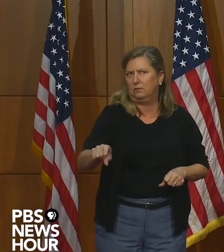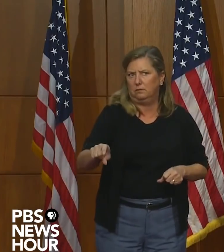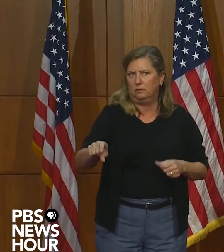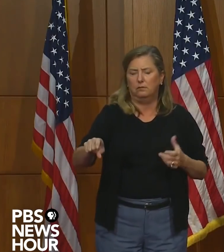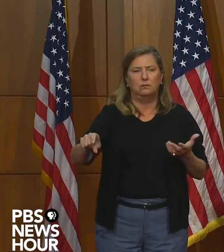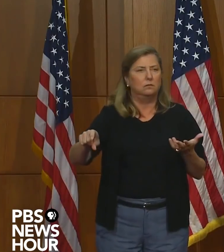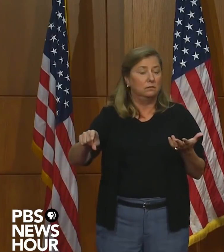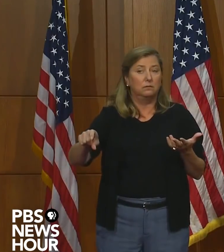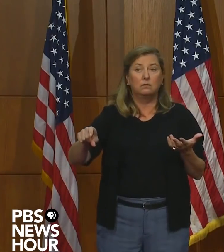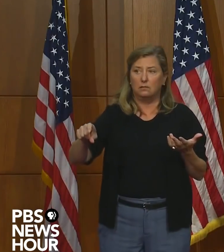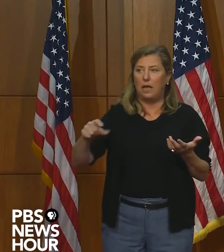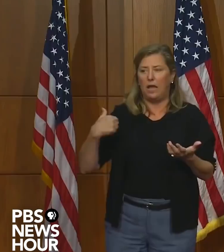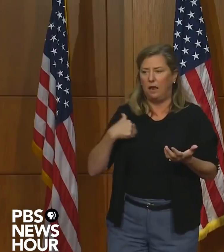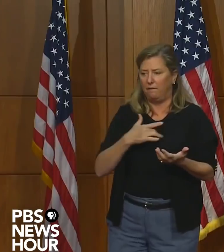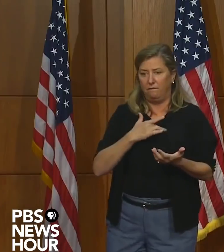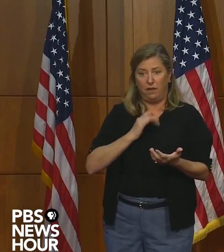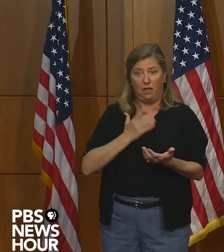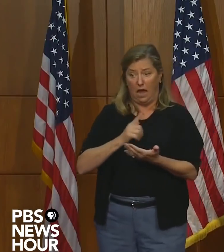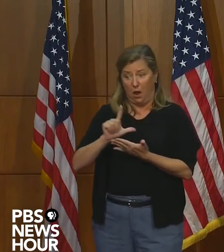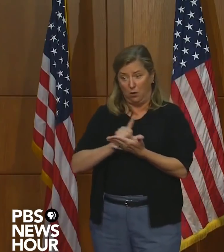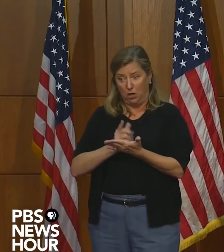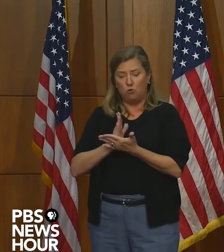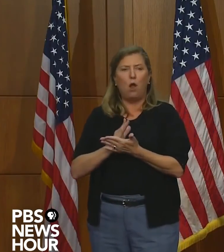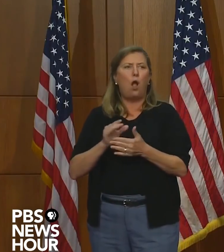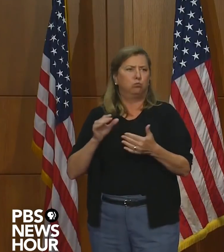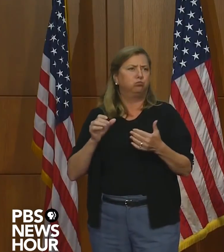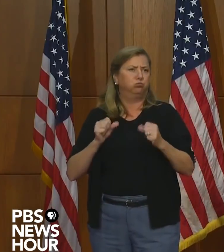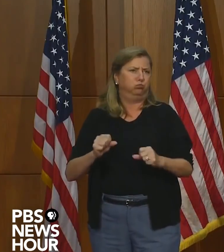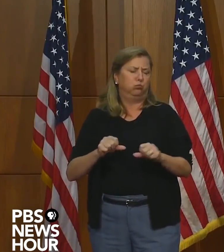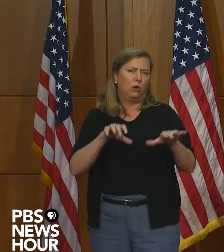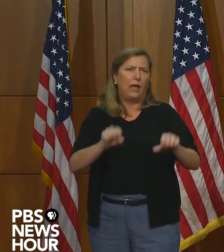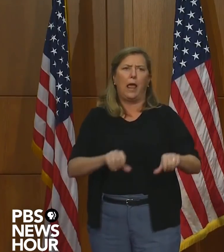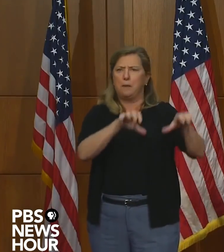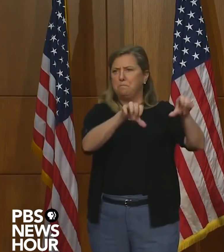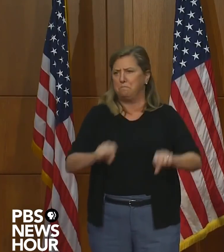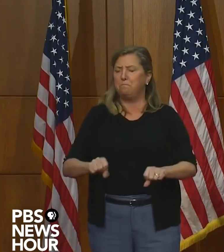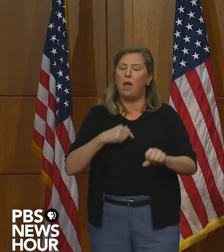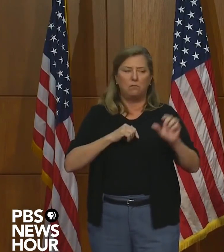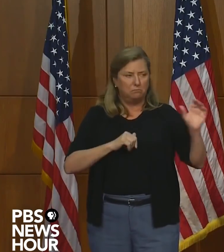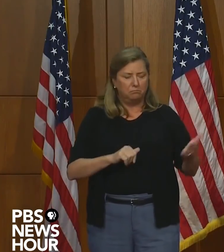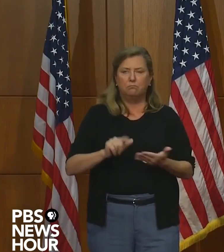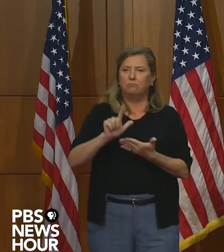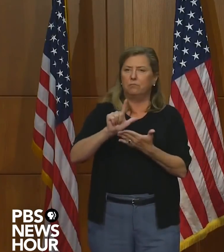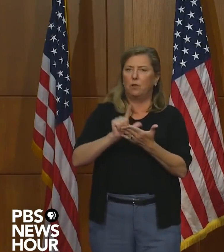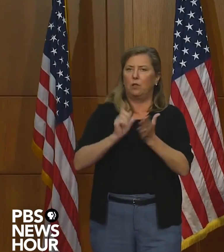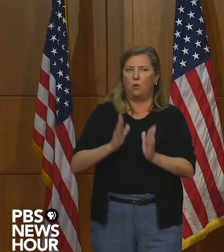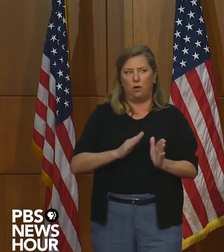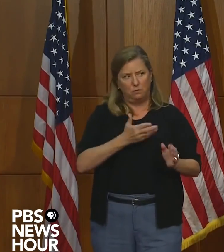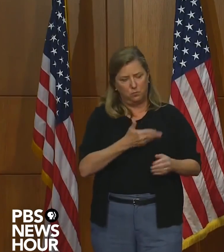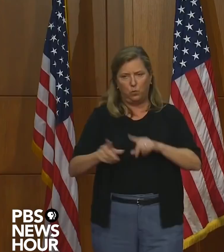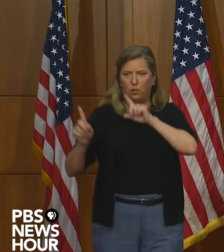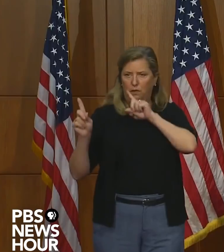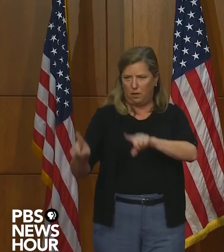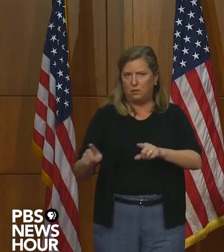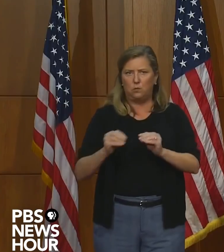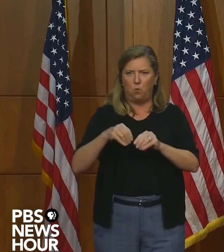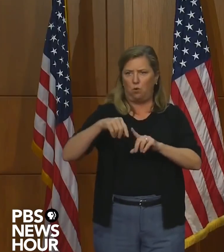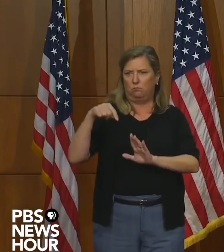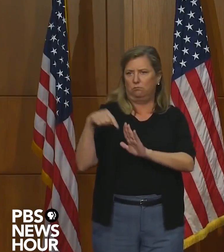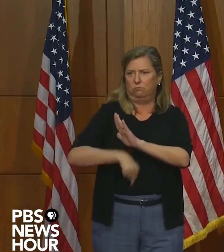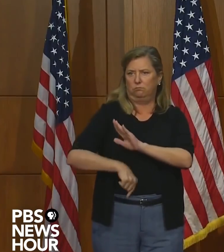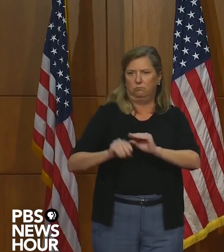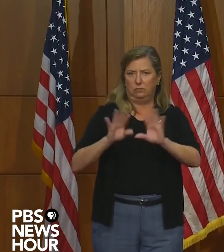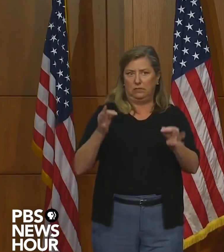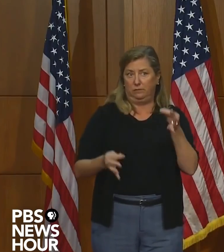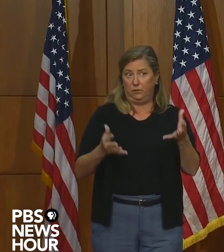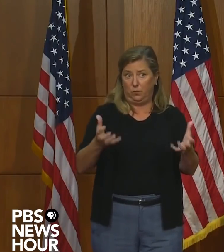we are on very legal, solid grounds to, to have it taken down. But I, I will let our, our council, uh, address it in more detail if you'd